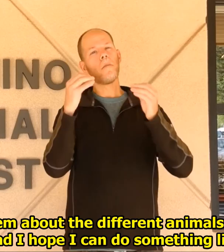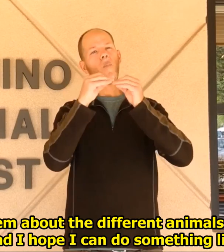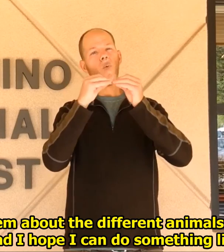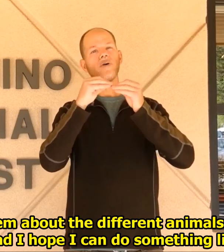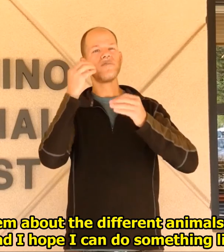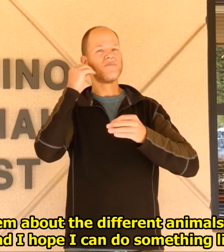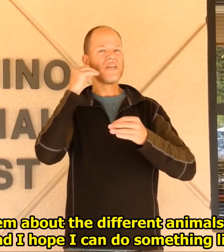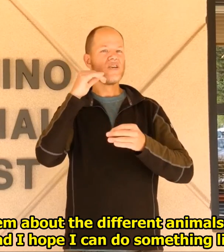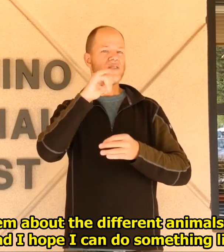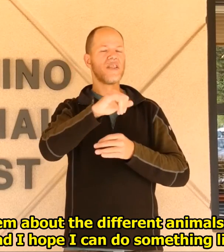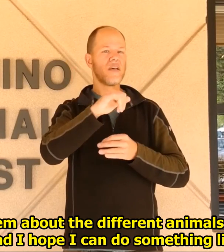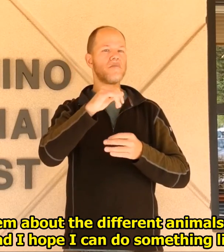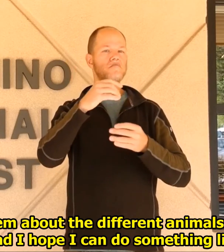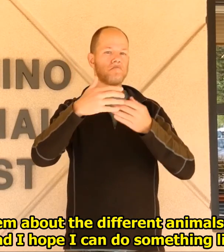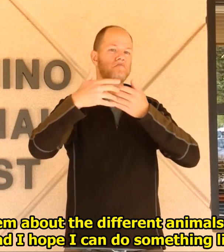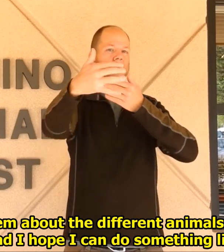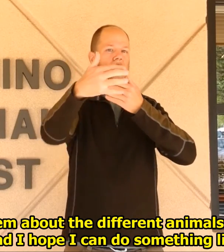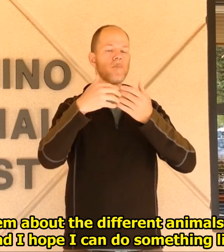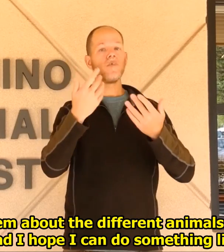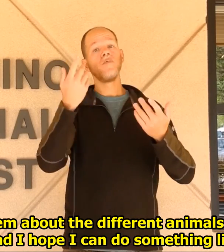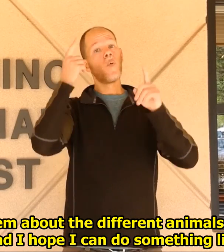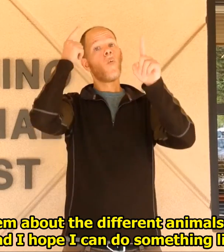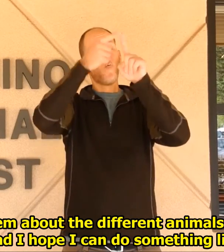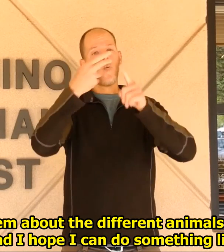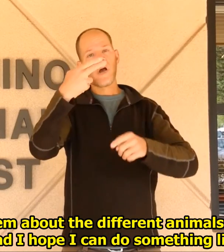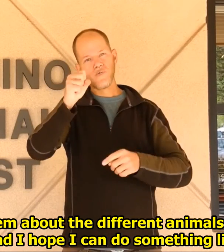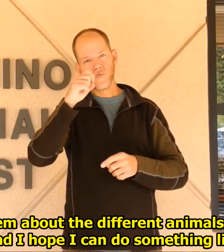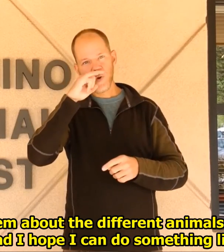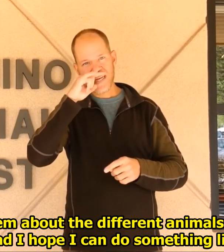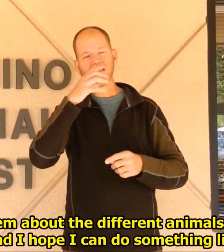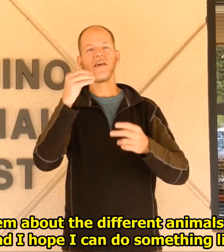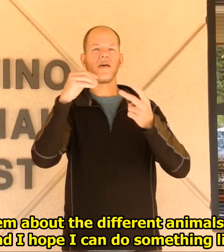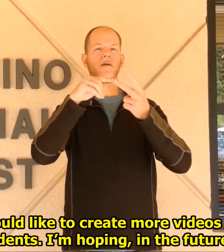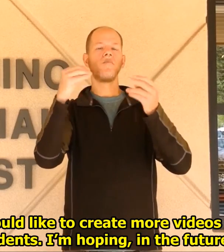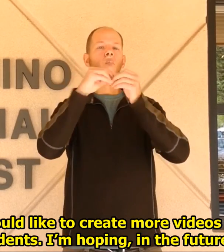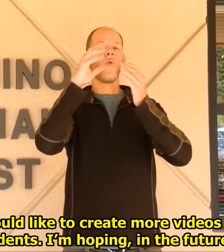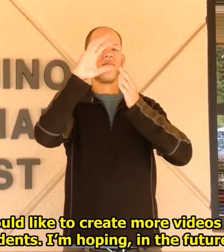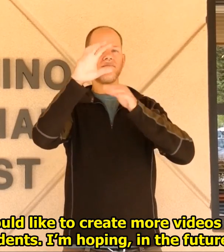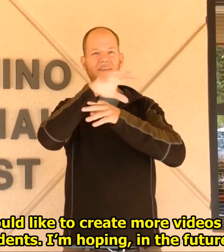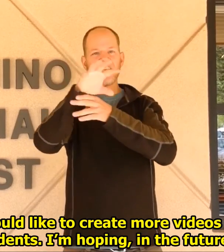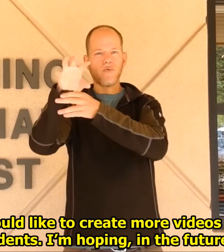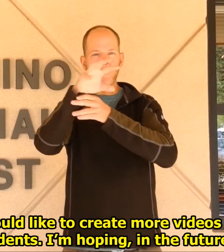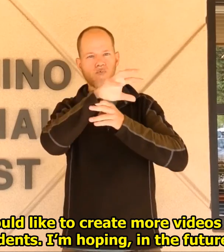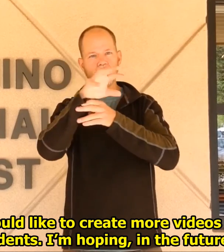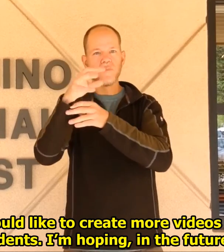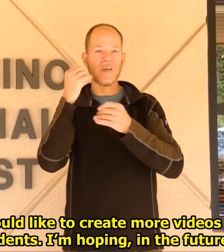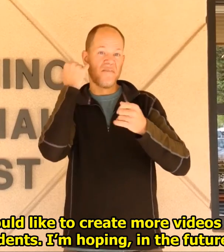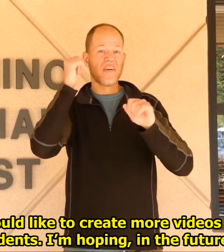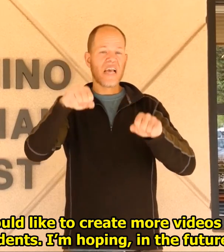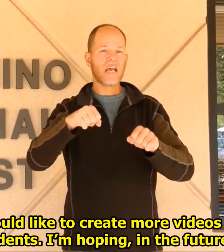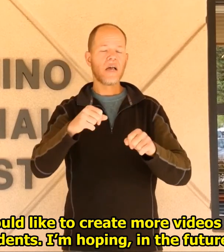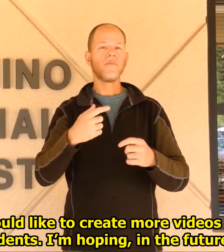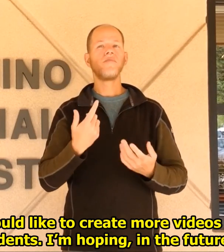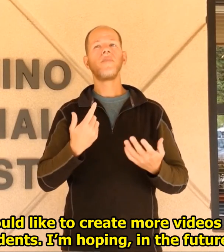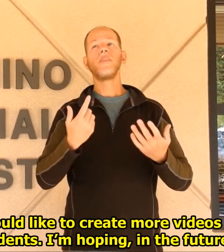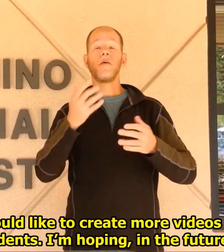I really enjoyed doing that and I hope I can do something like that again in the future. I would like to create more videos